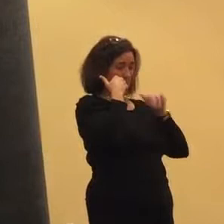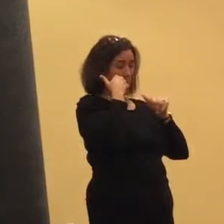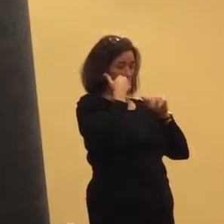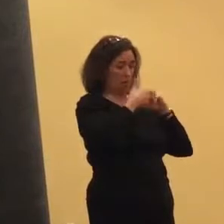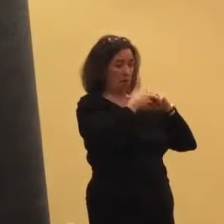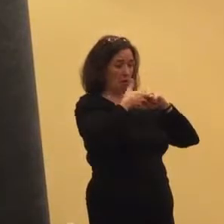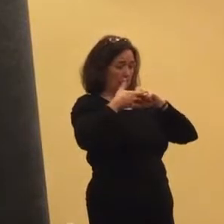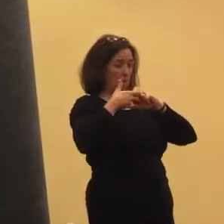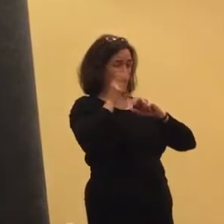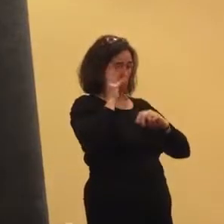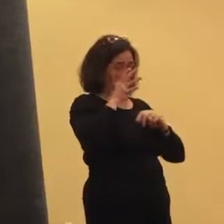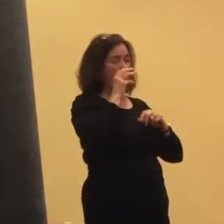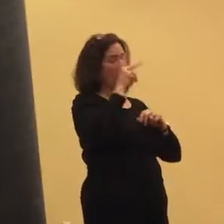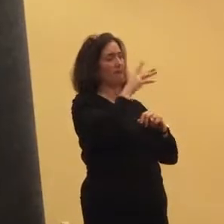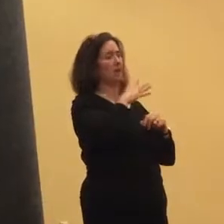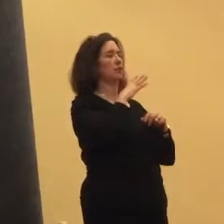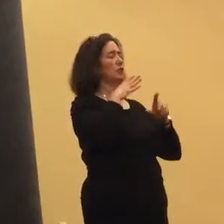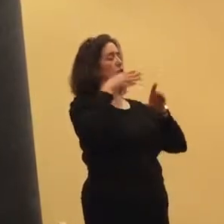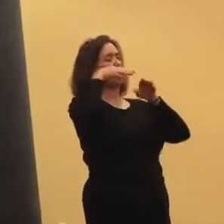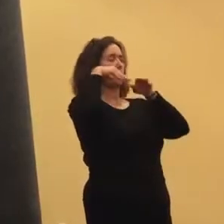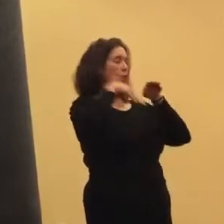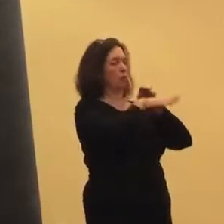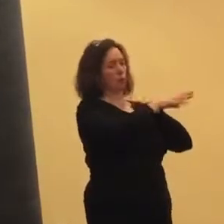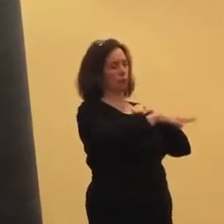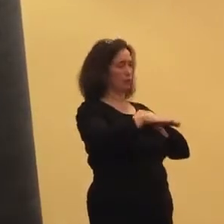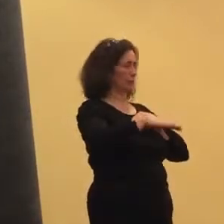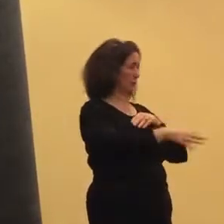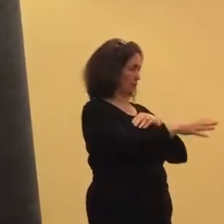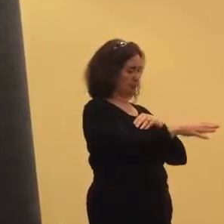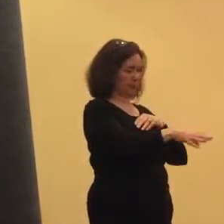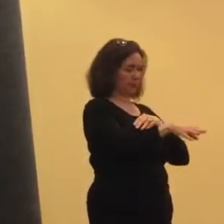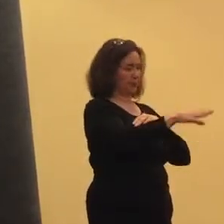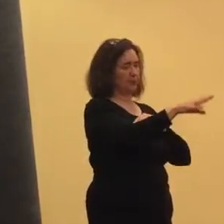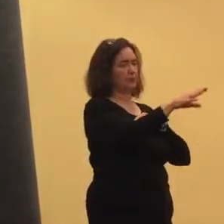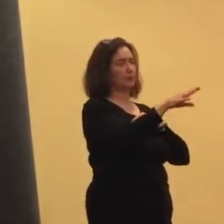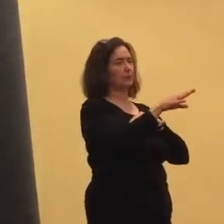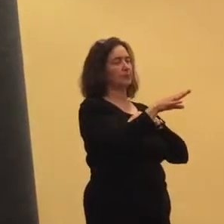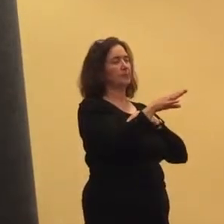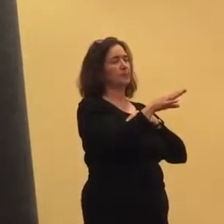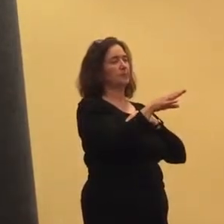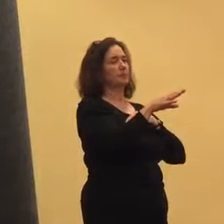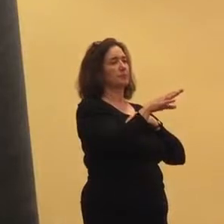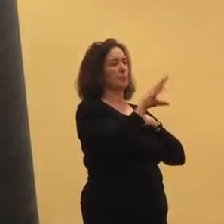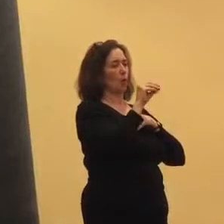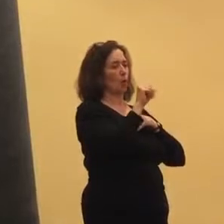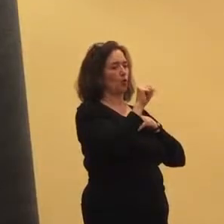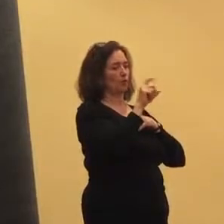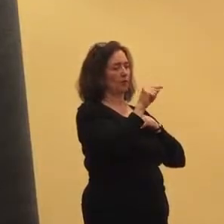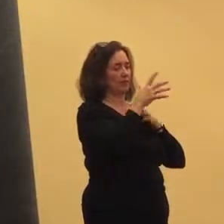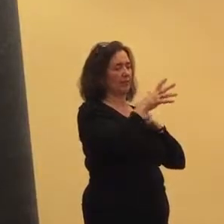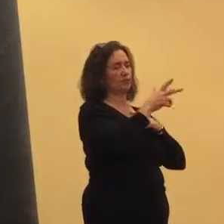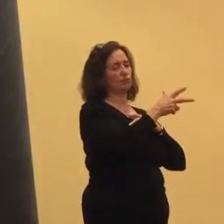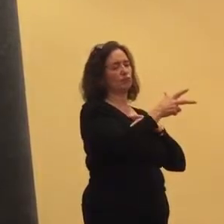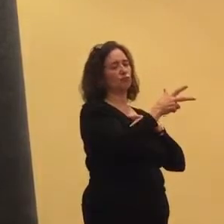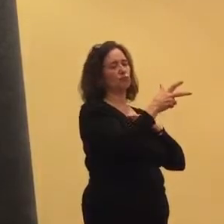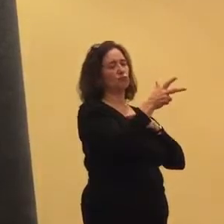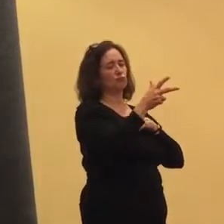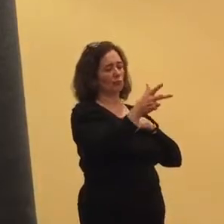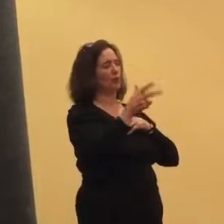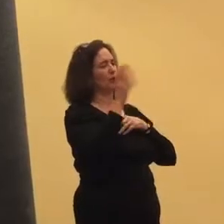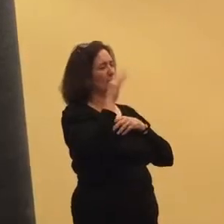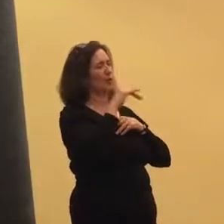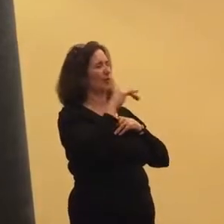tow truck. We coast down and we come to a stop in the promised